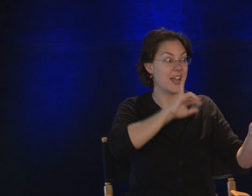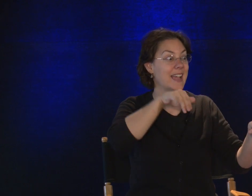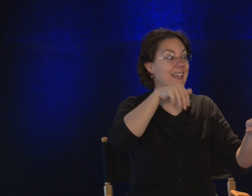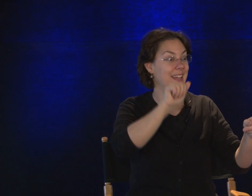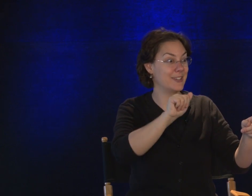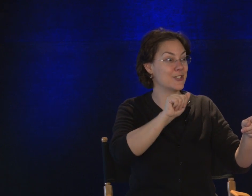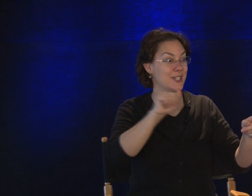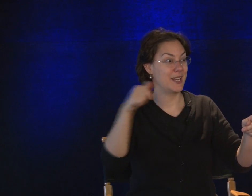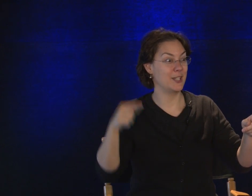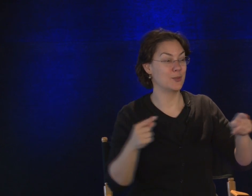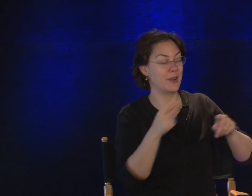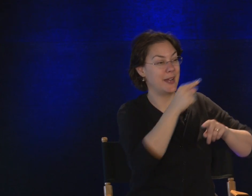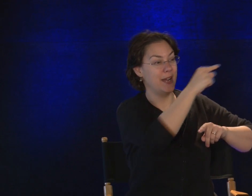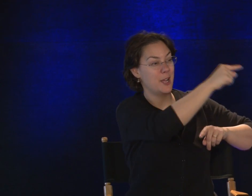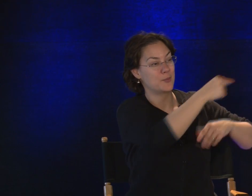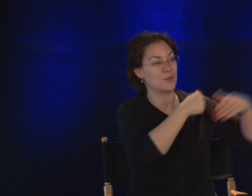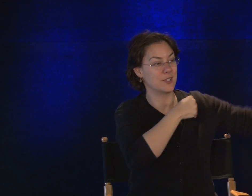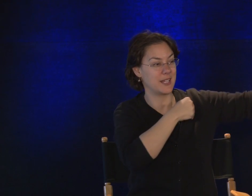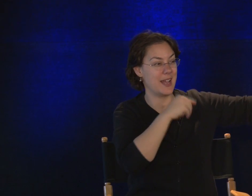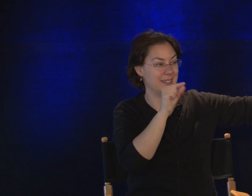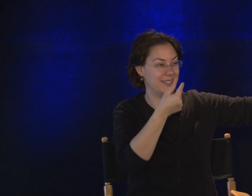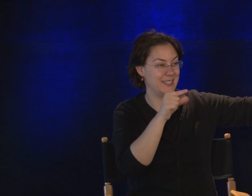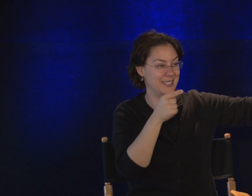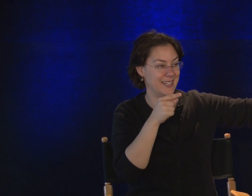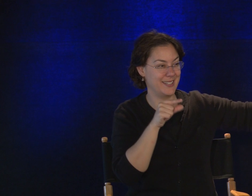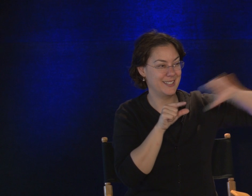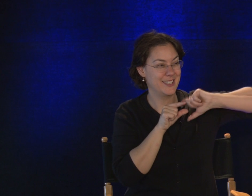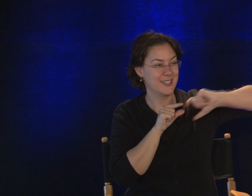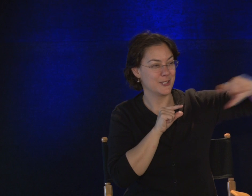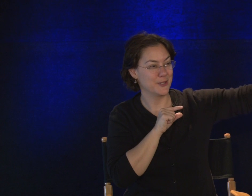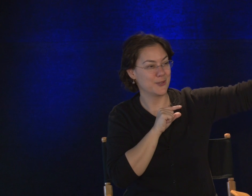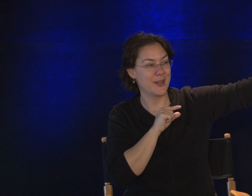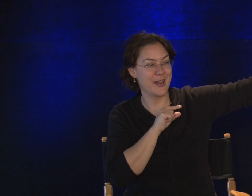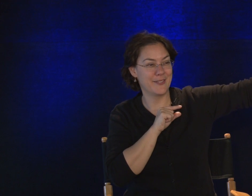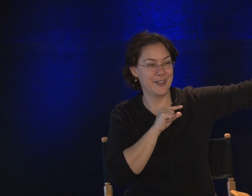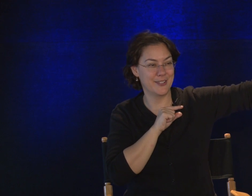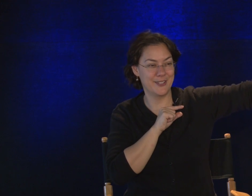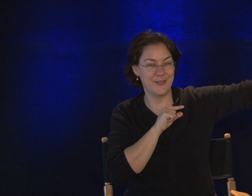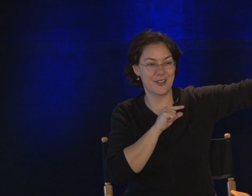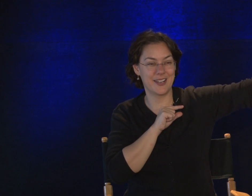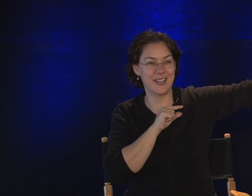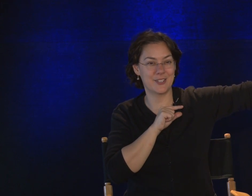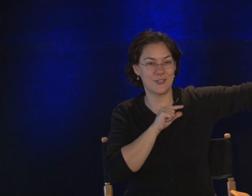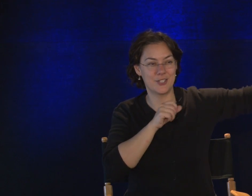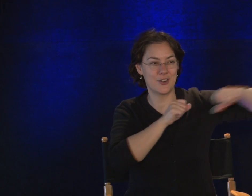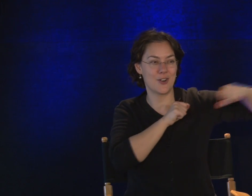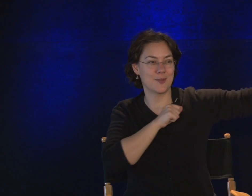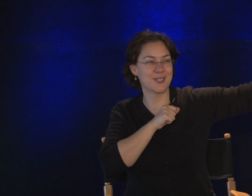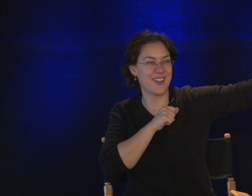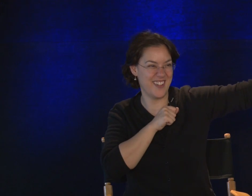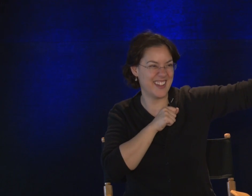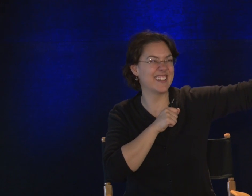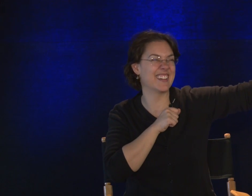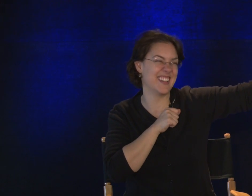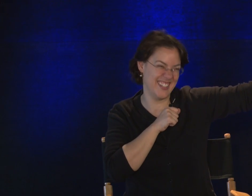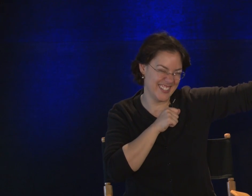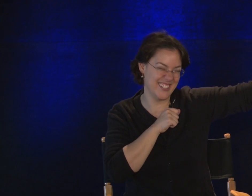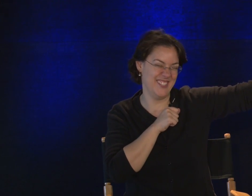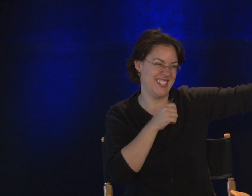Jack Anderson. It's way up towards Gallatin, isn't it? So it's way over here, too. We're going to stretch our arms that way. Good. Good, Miss